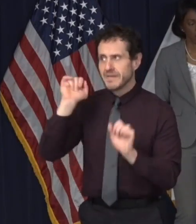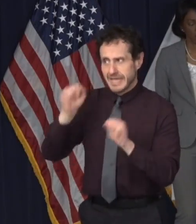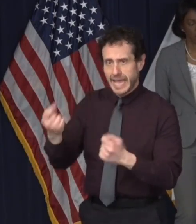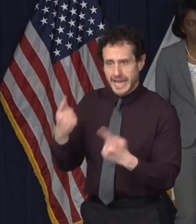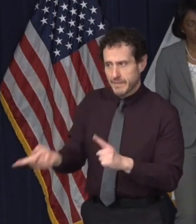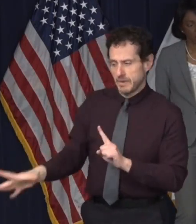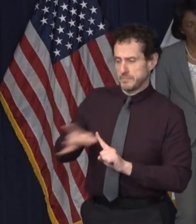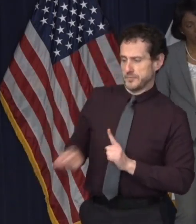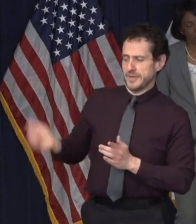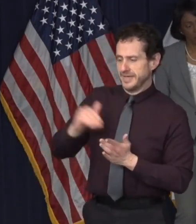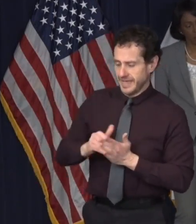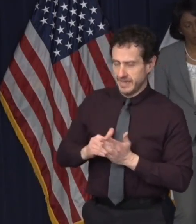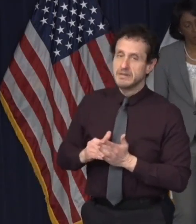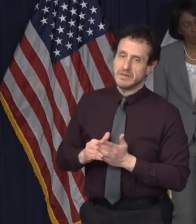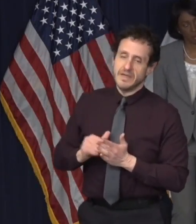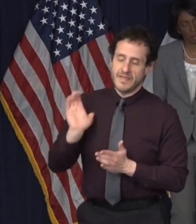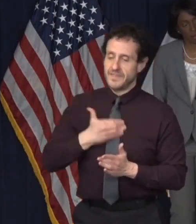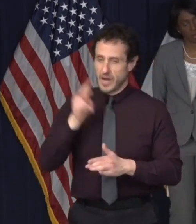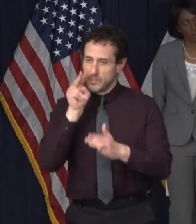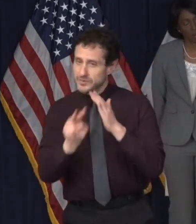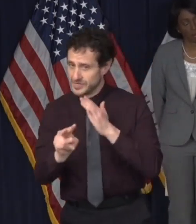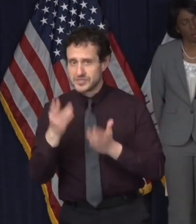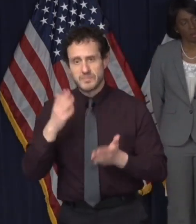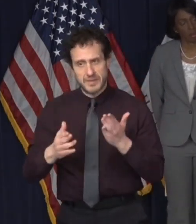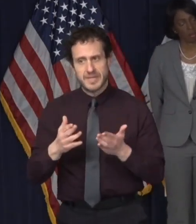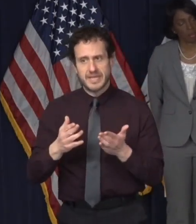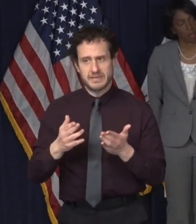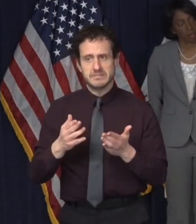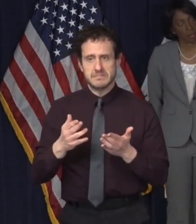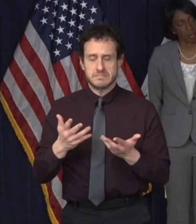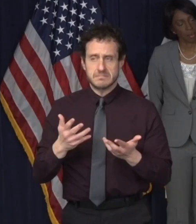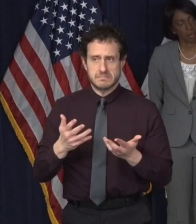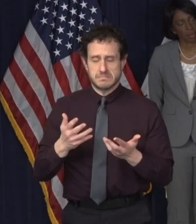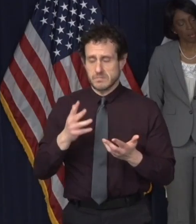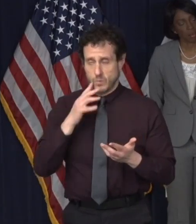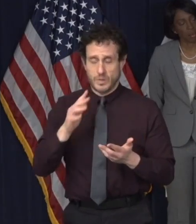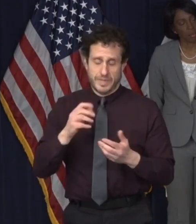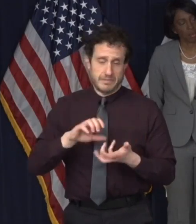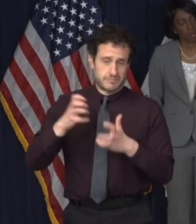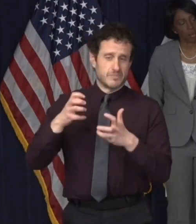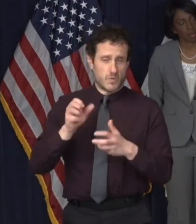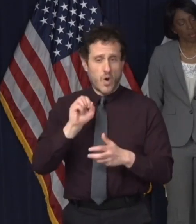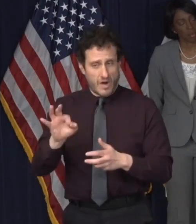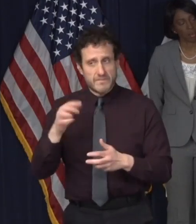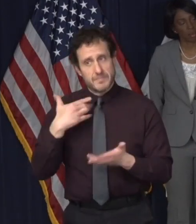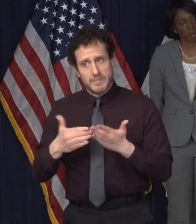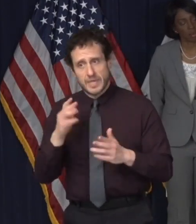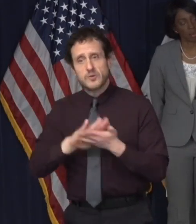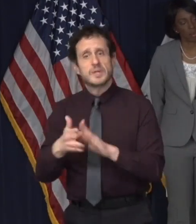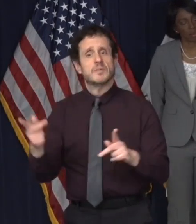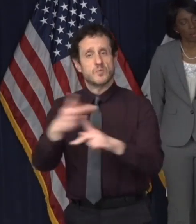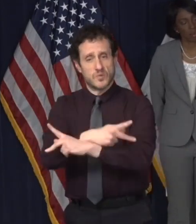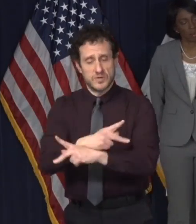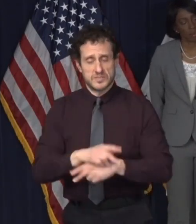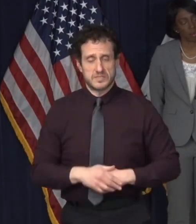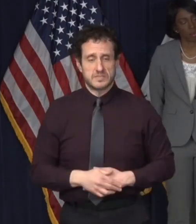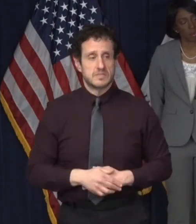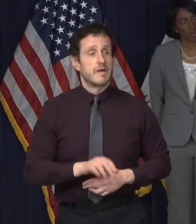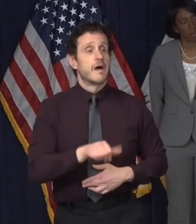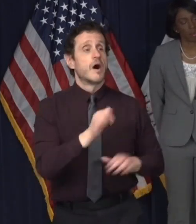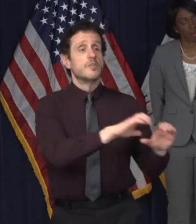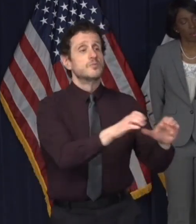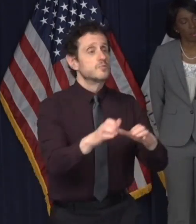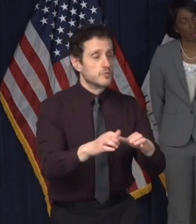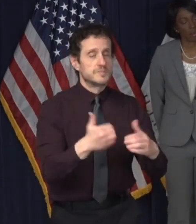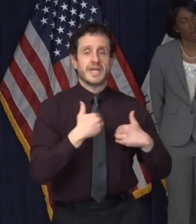the state of Illinois needs such a vigorous modeling effort. Aren't there huge modeling efforts being undertaken elsewhere by larger groups with more funding and